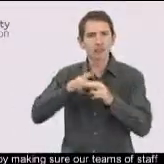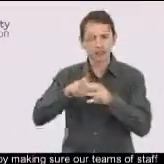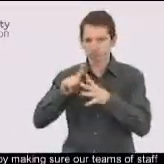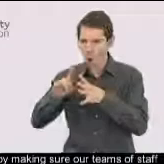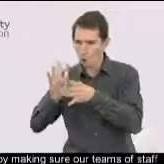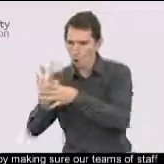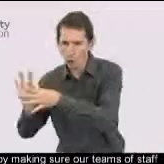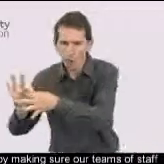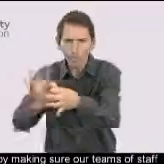more effectively.